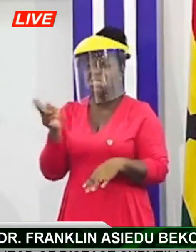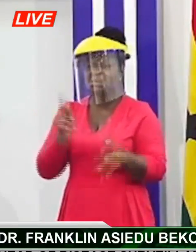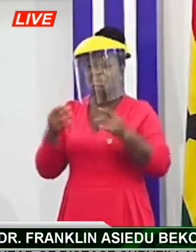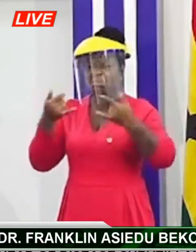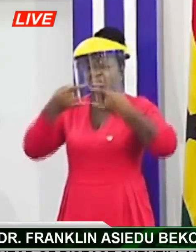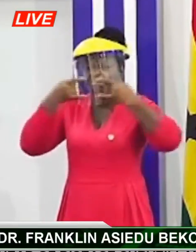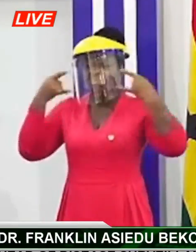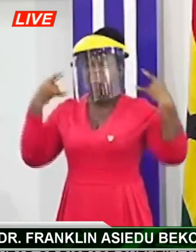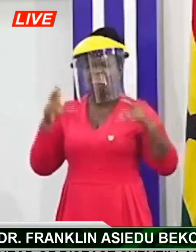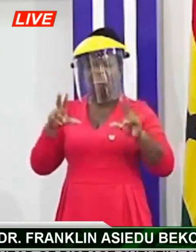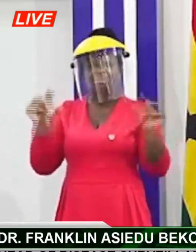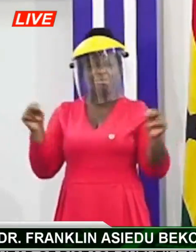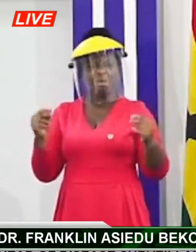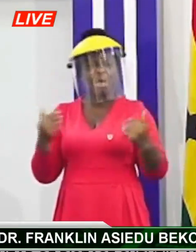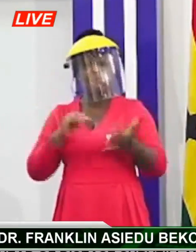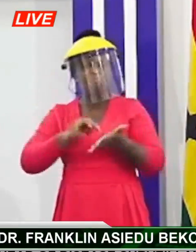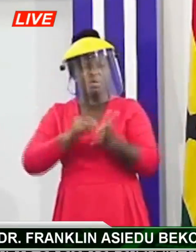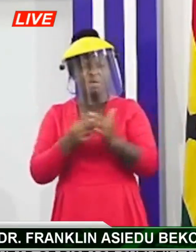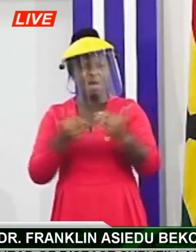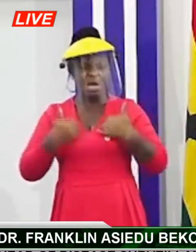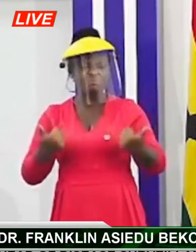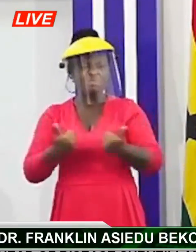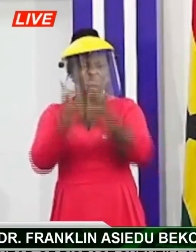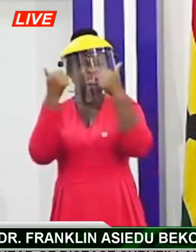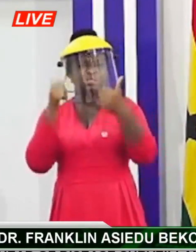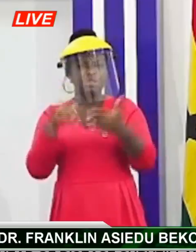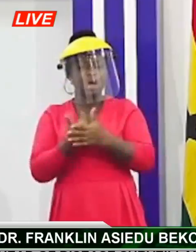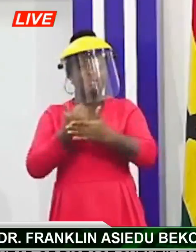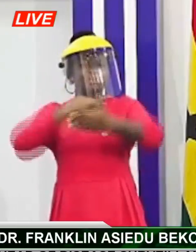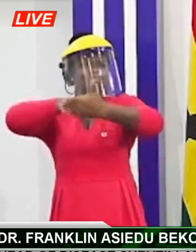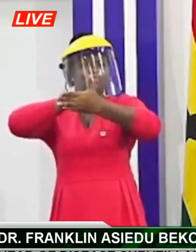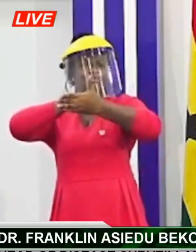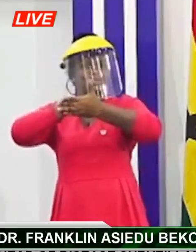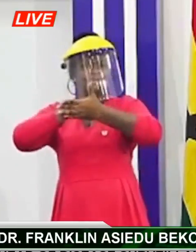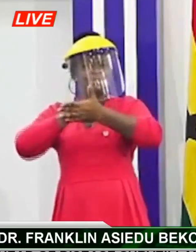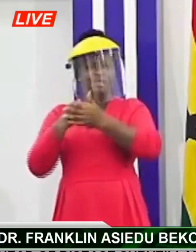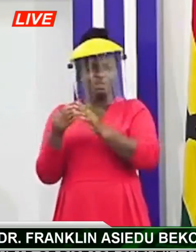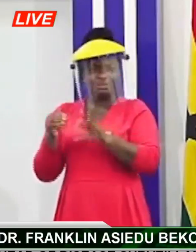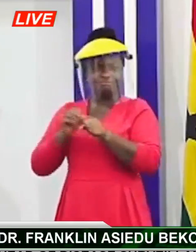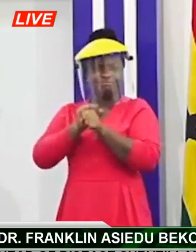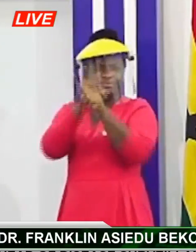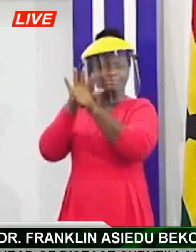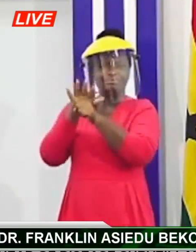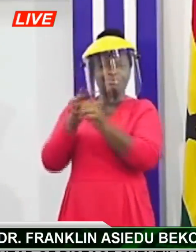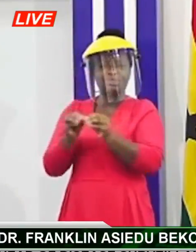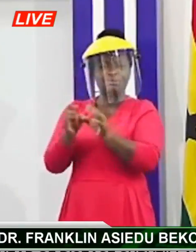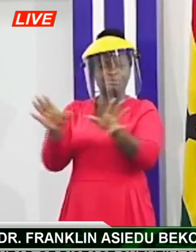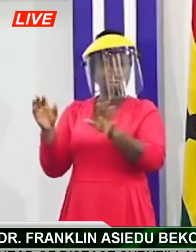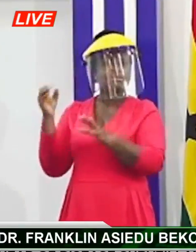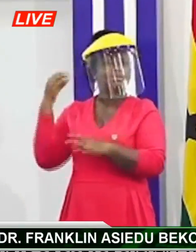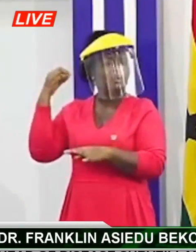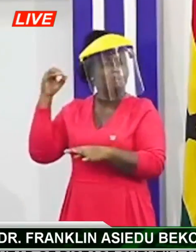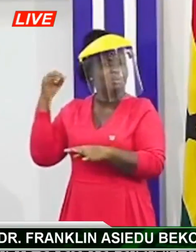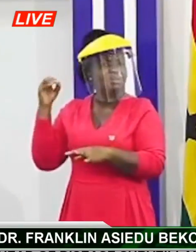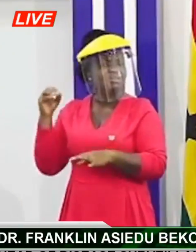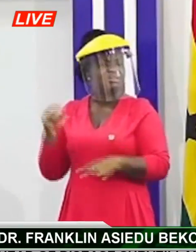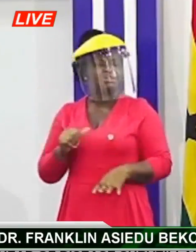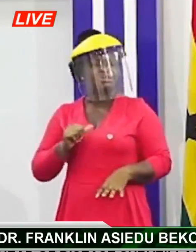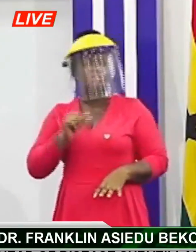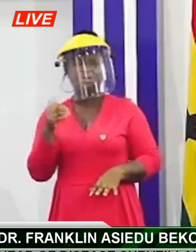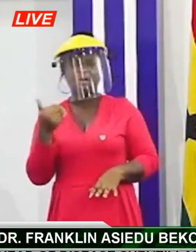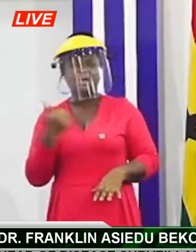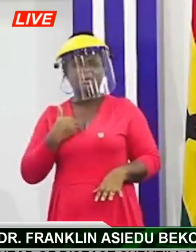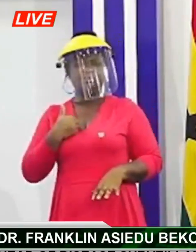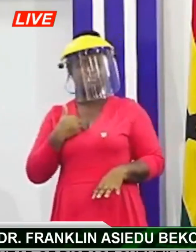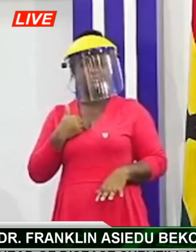that there's a challenge about how they prevent disease in ocean then did you also do not have a